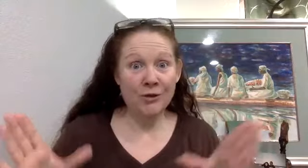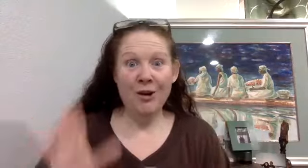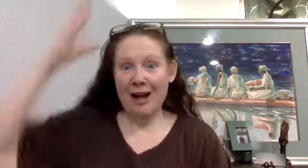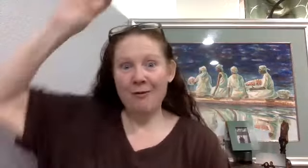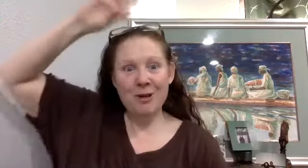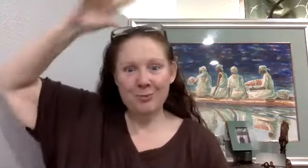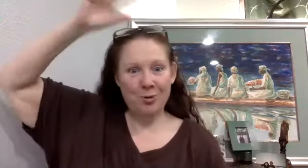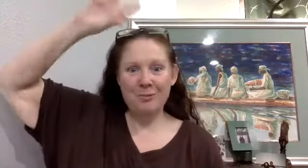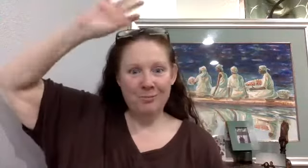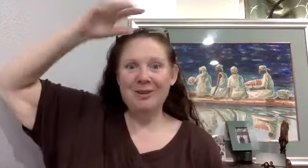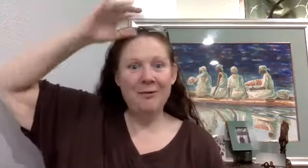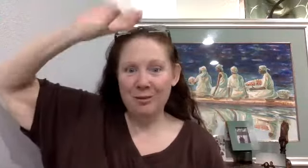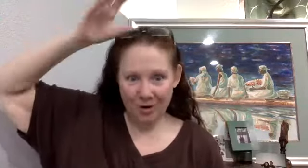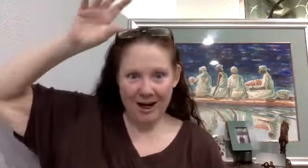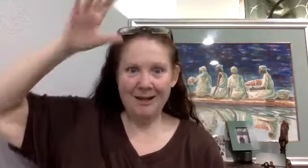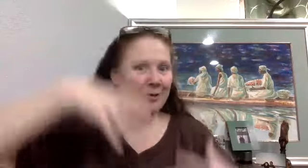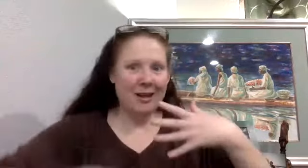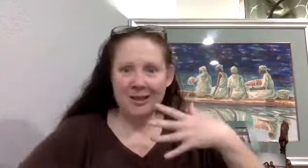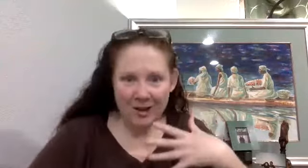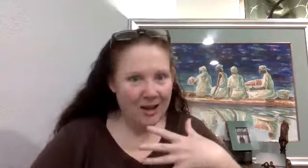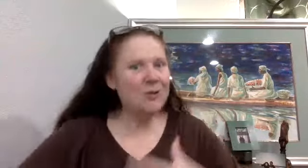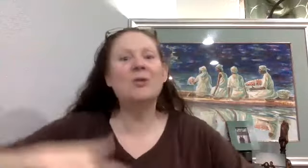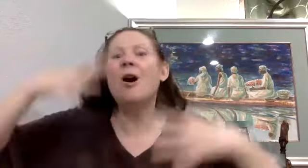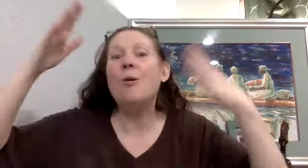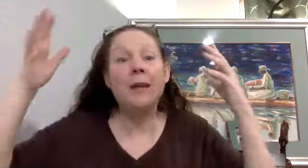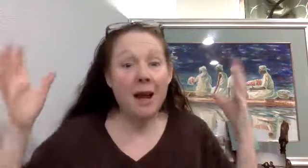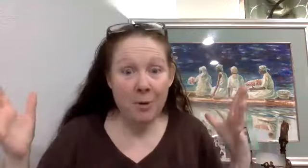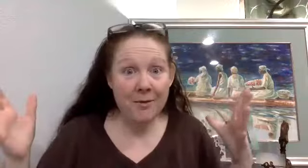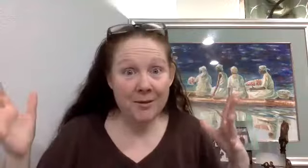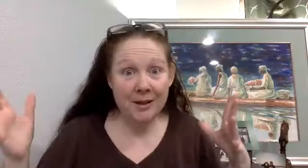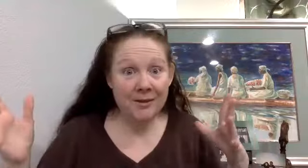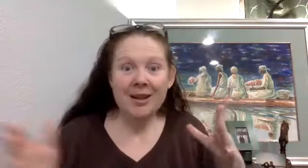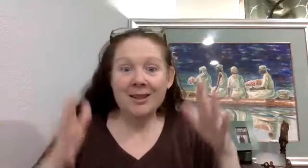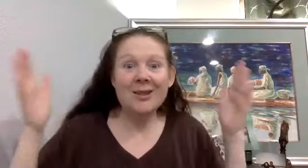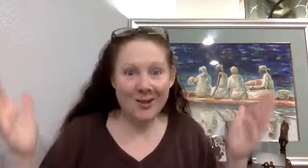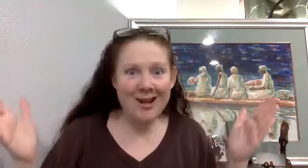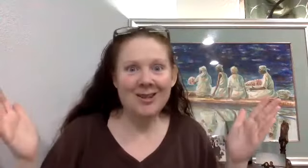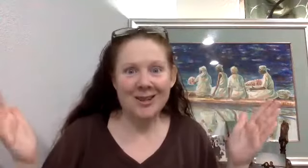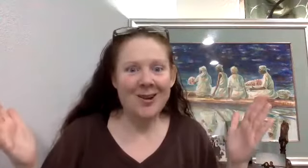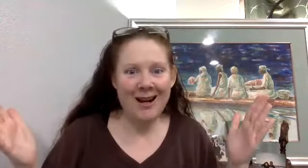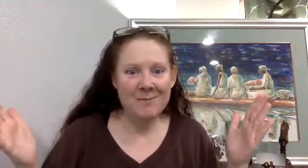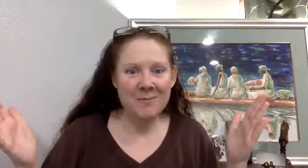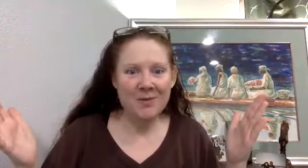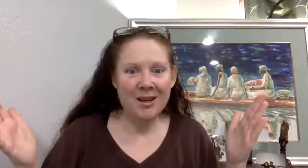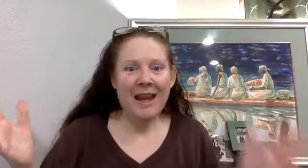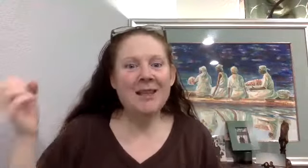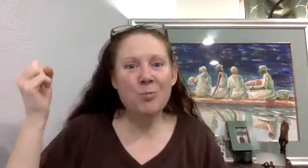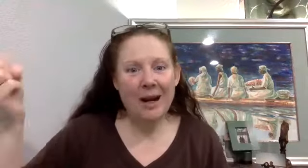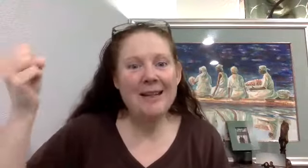Everyone's putting stuff in the brain and got the digest. There's so many hypotheses. This is craziness, right? It's a brain